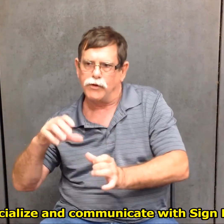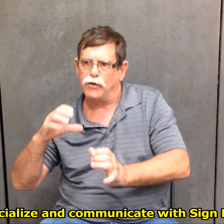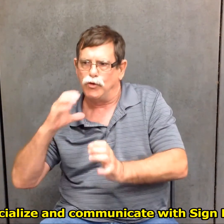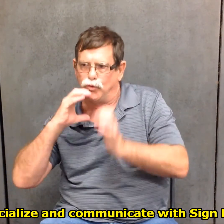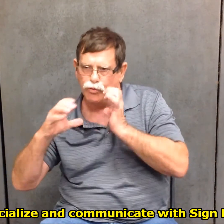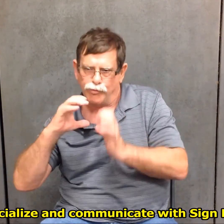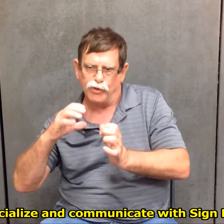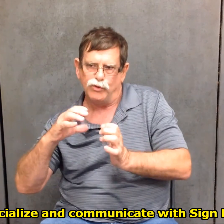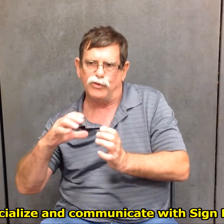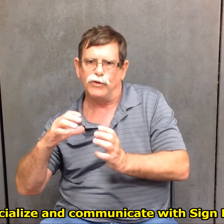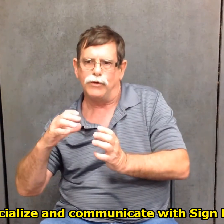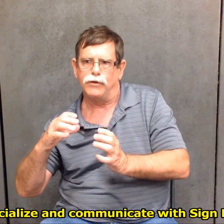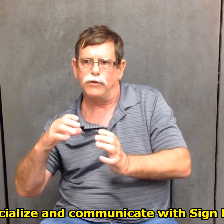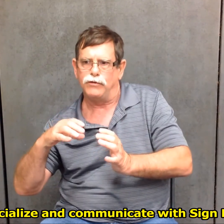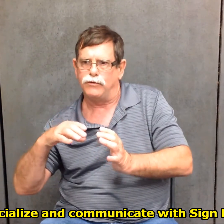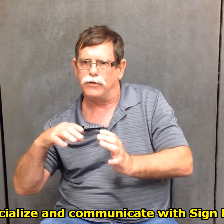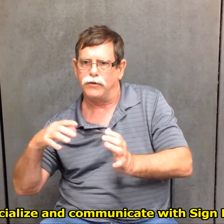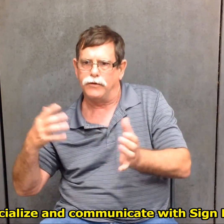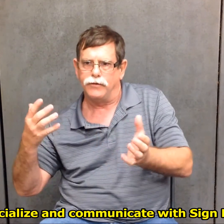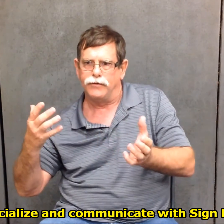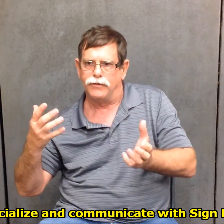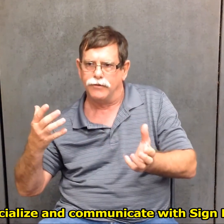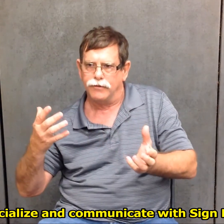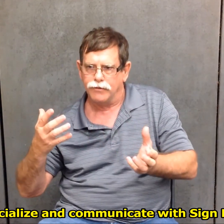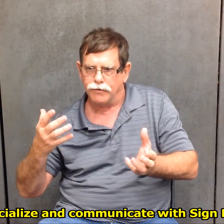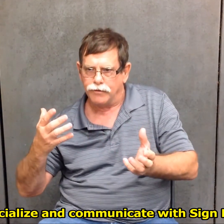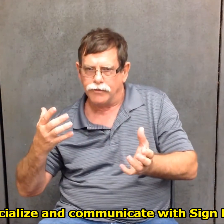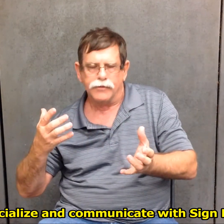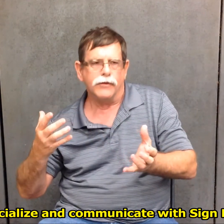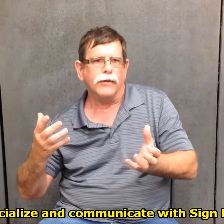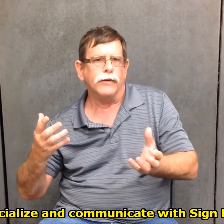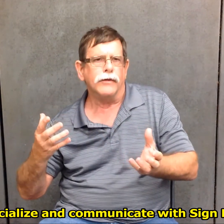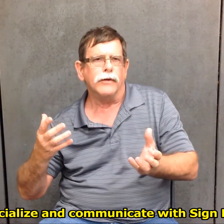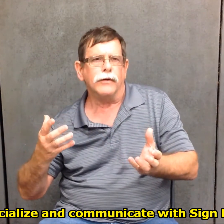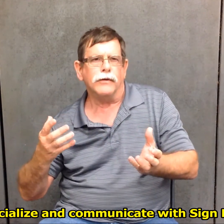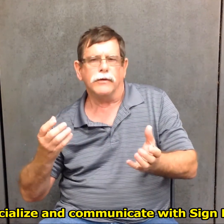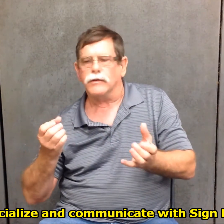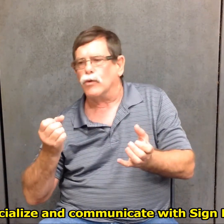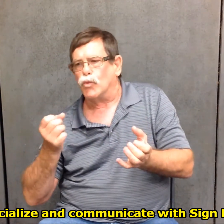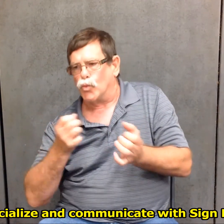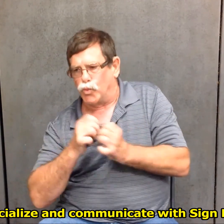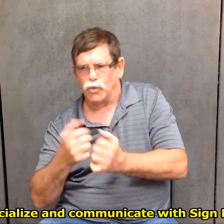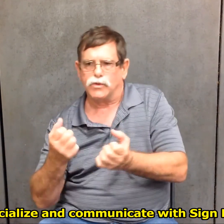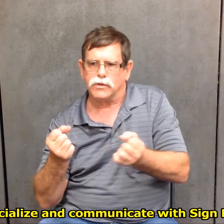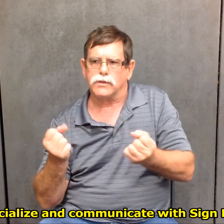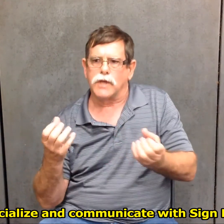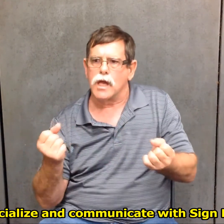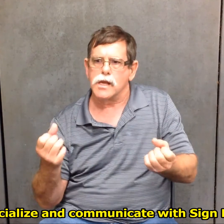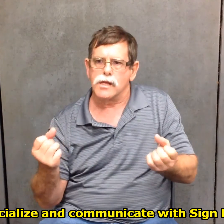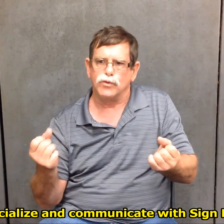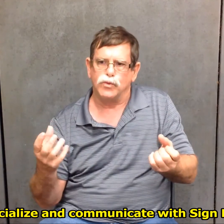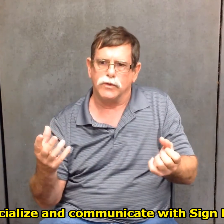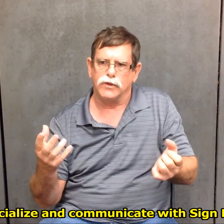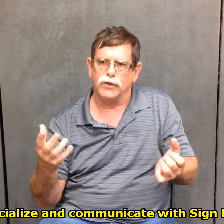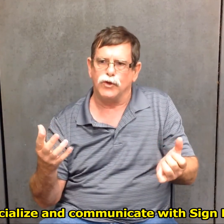We can socialize and communicate with sign language.